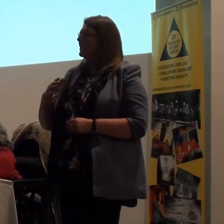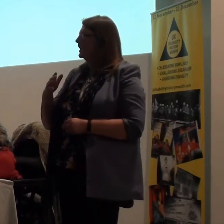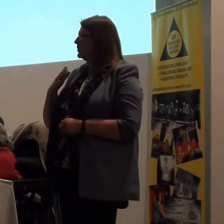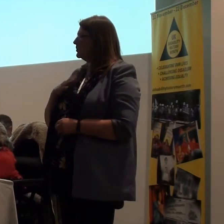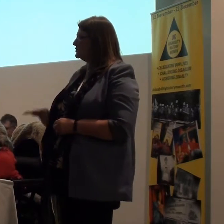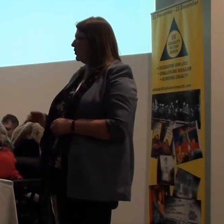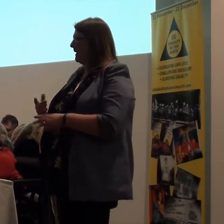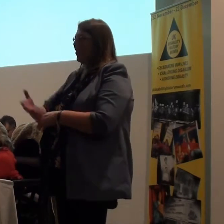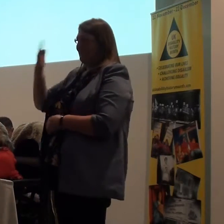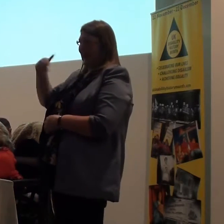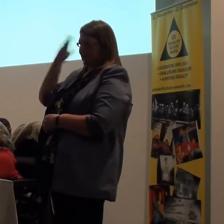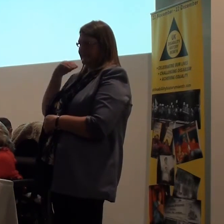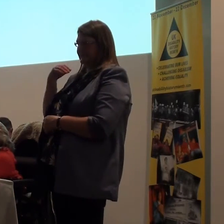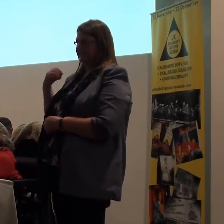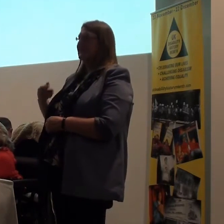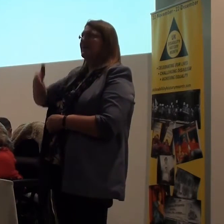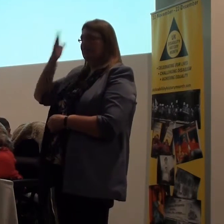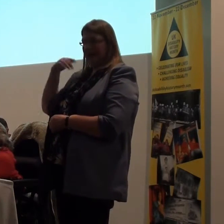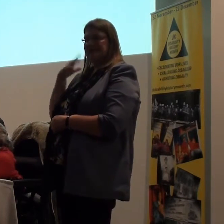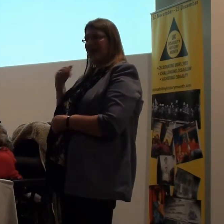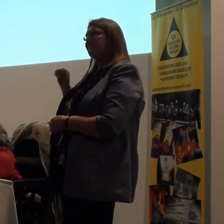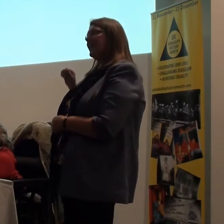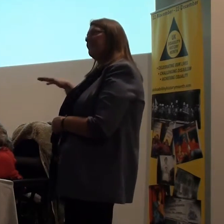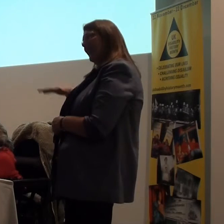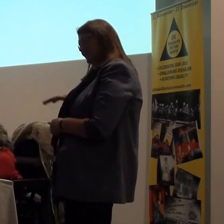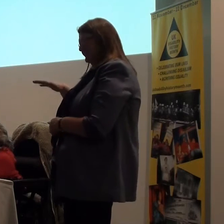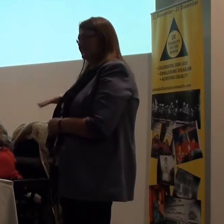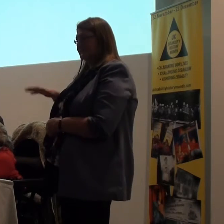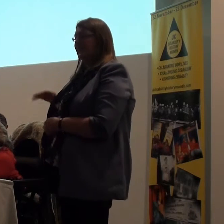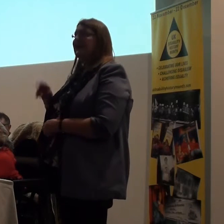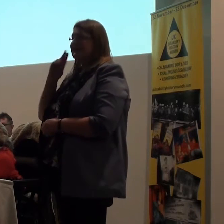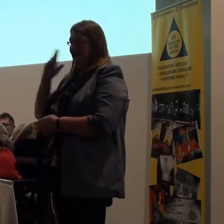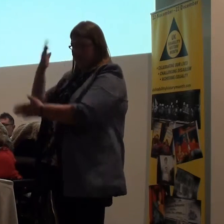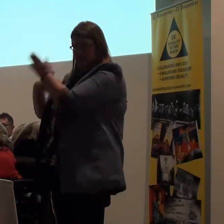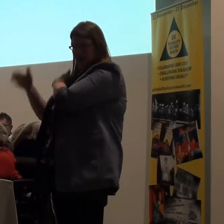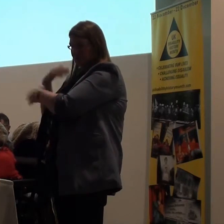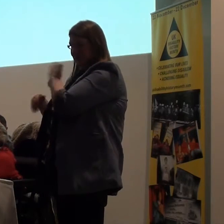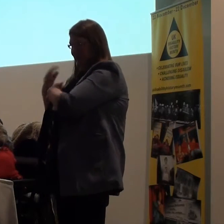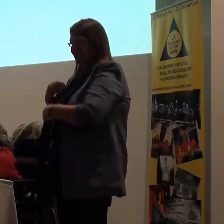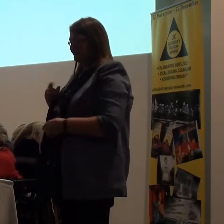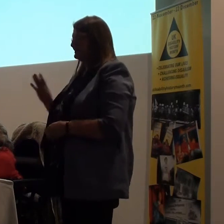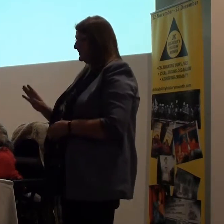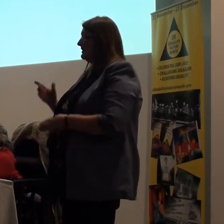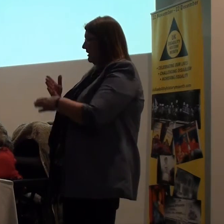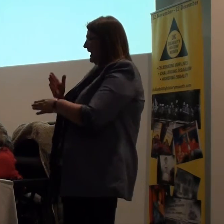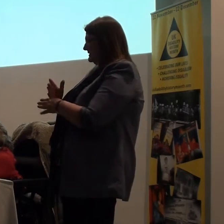First of all, I don't want to go on about the past. The past has its place. There's deaf history.